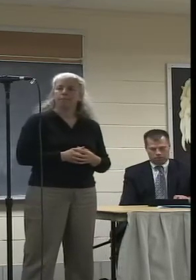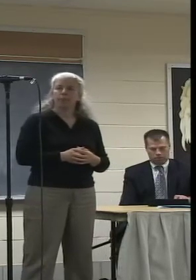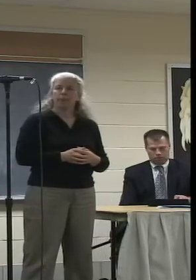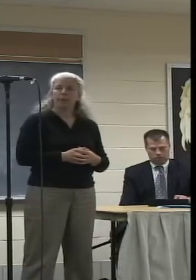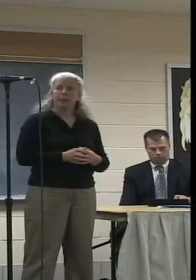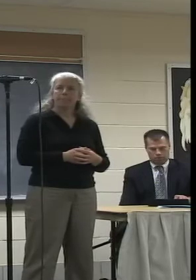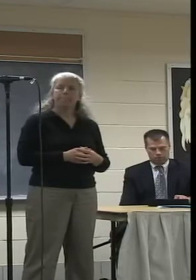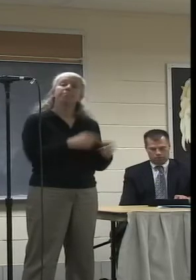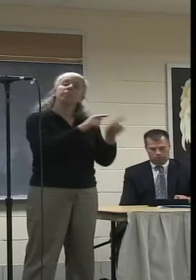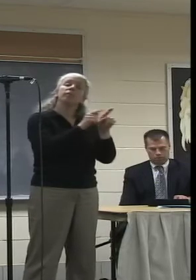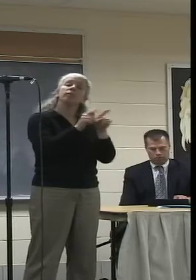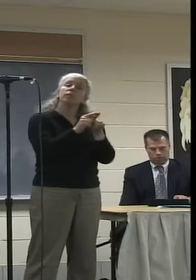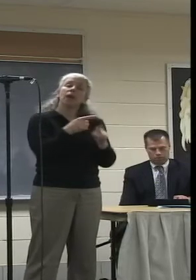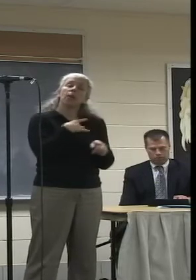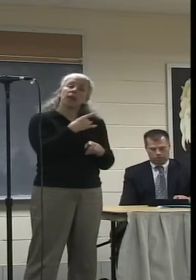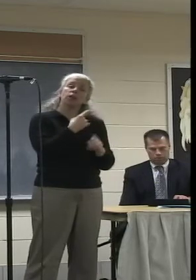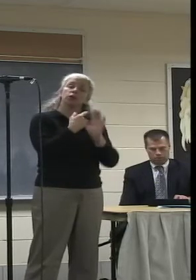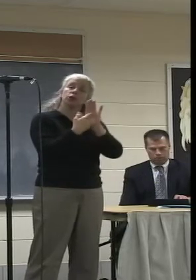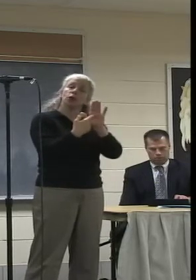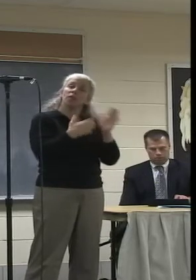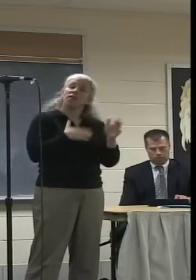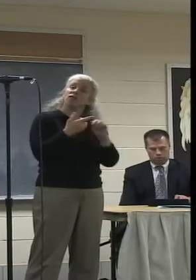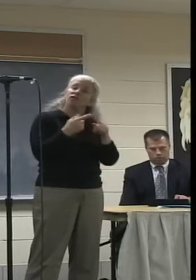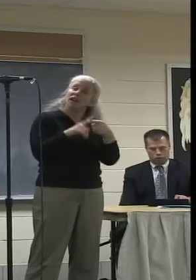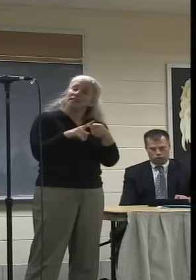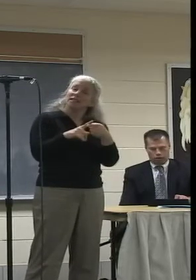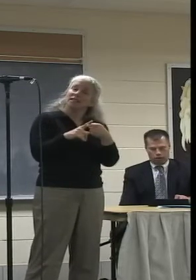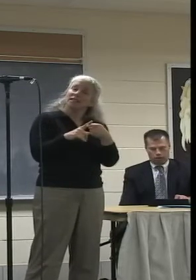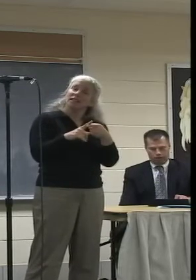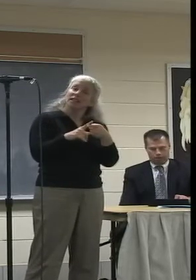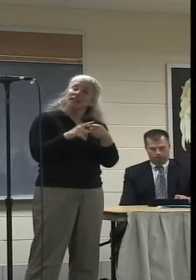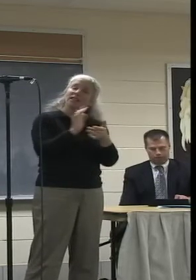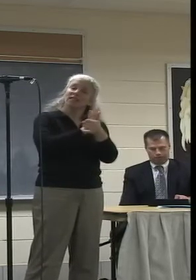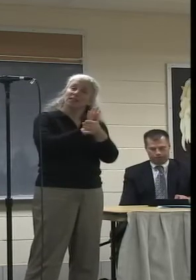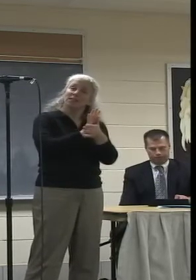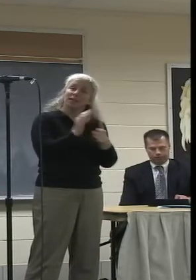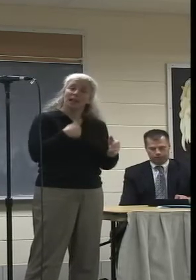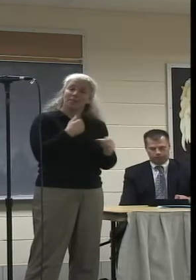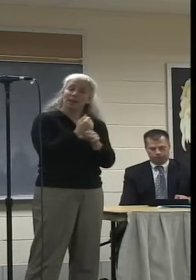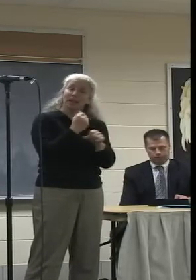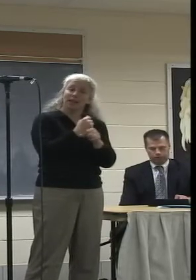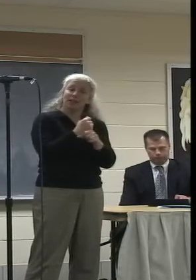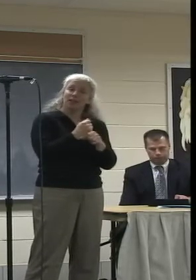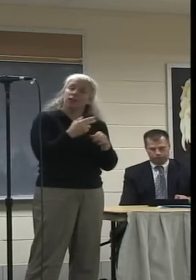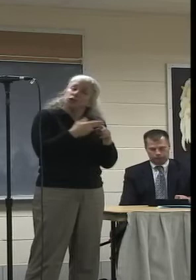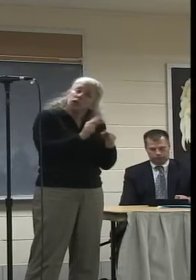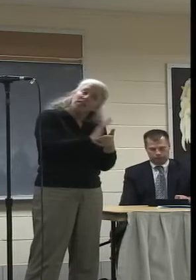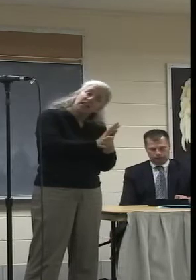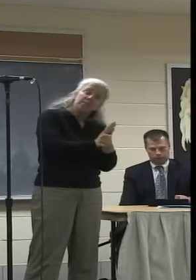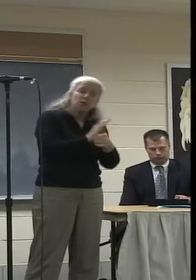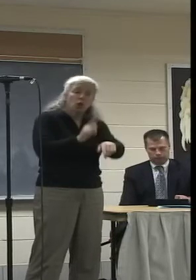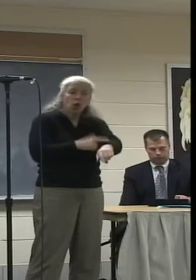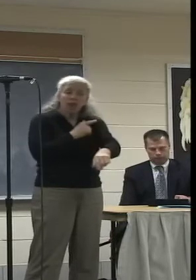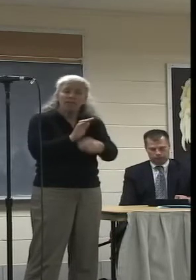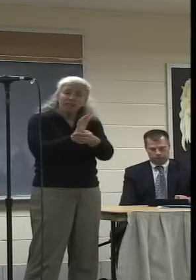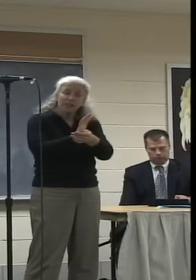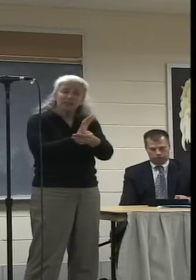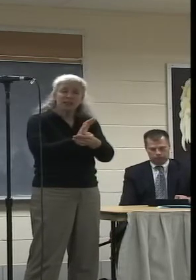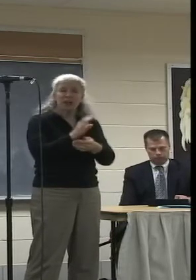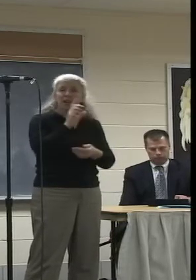And I'd also like to be able to show my friends the films that I make, the short films, the long films, the documentaries,